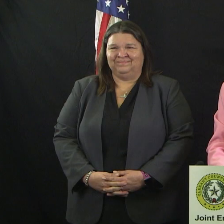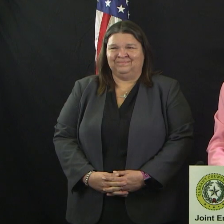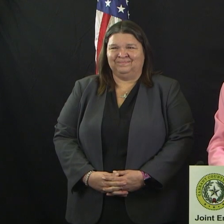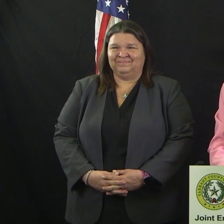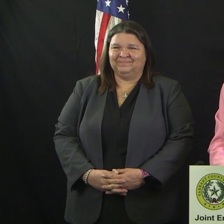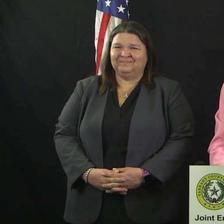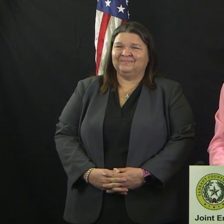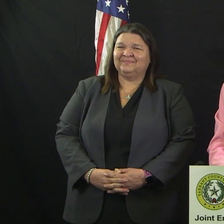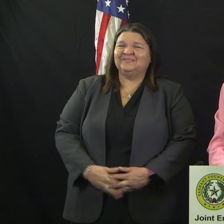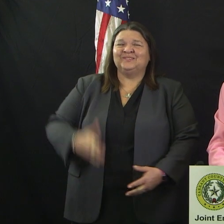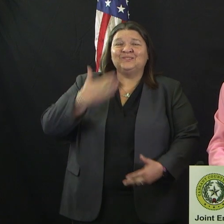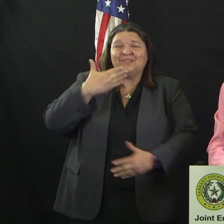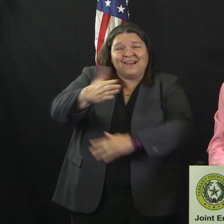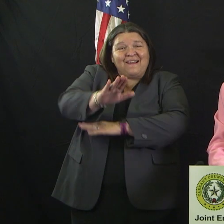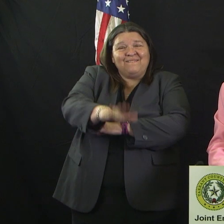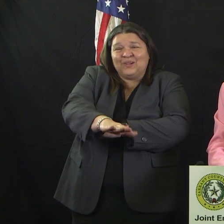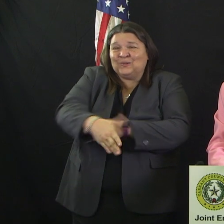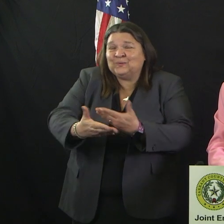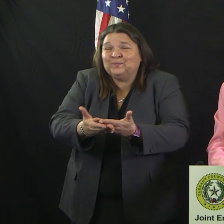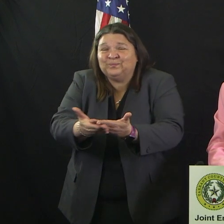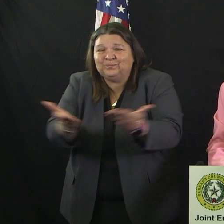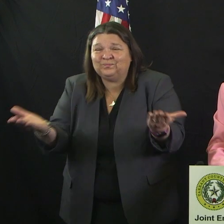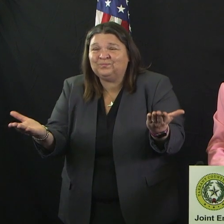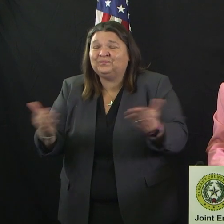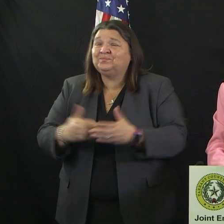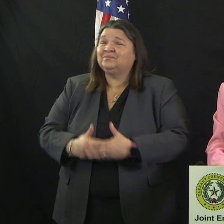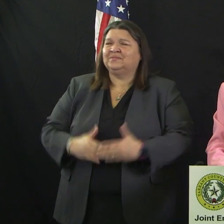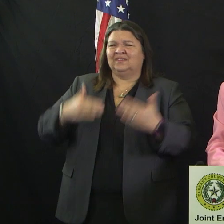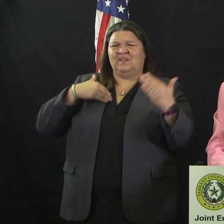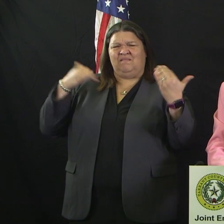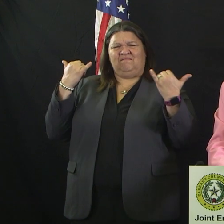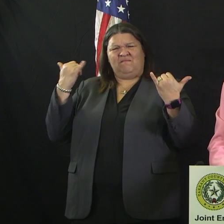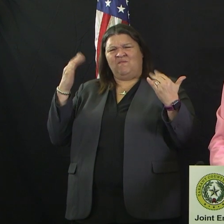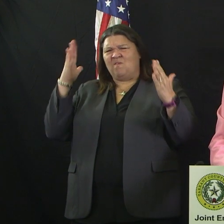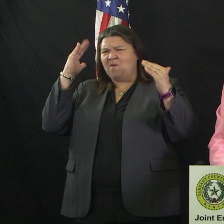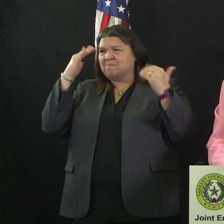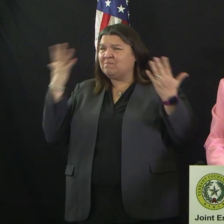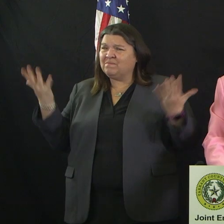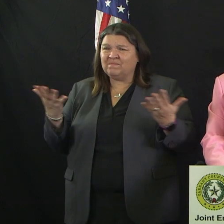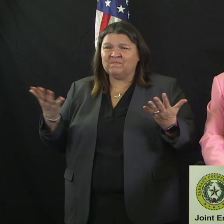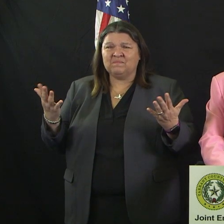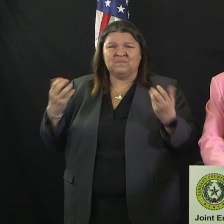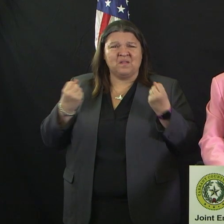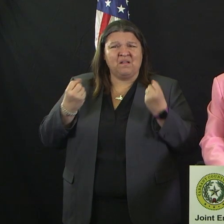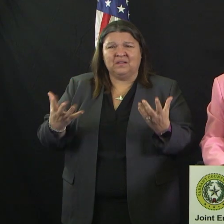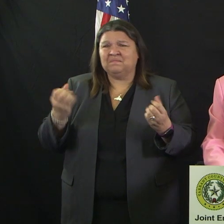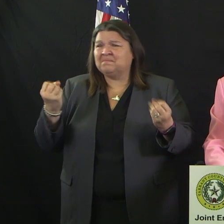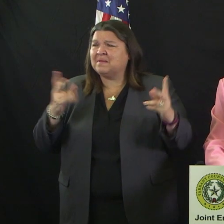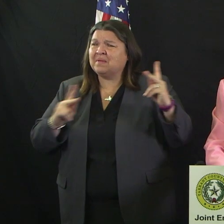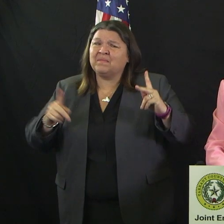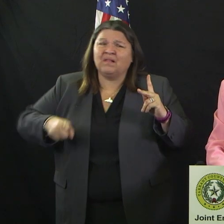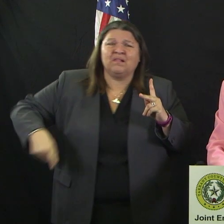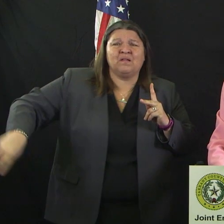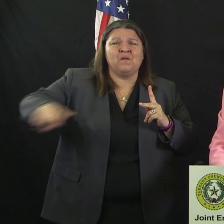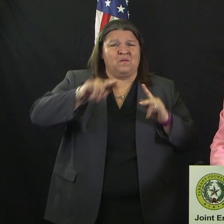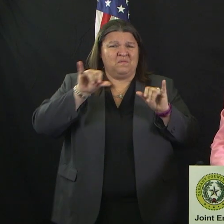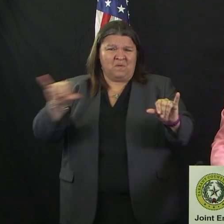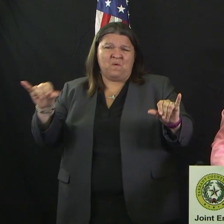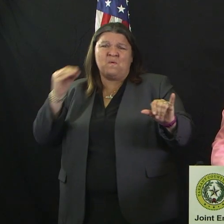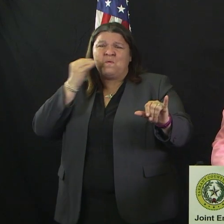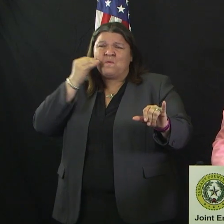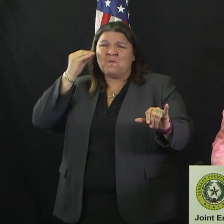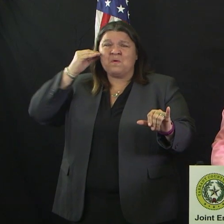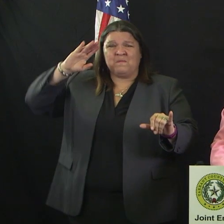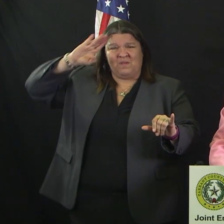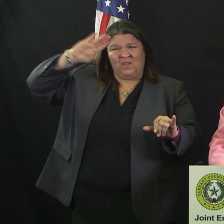Good evening everybody. I hope you've had a great day. Many of you are at home for the first time and as we begin to adjust to the new